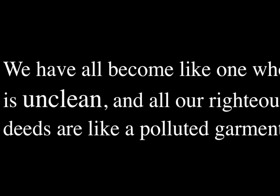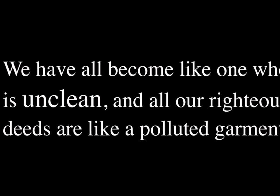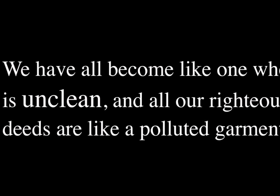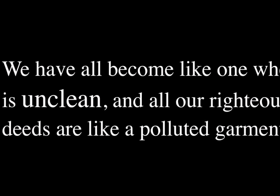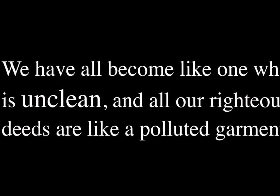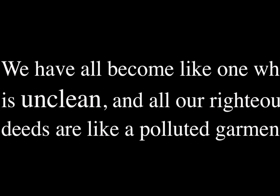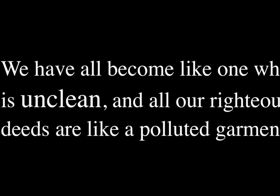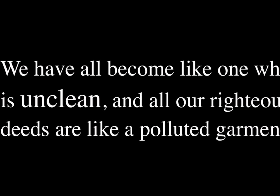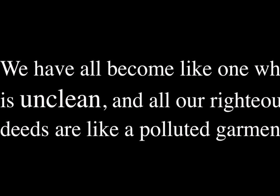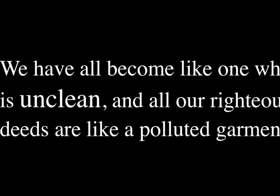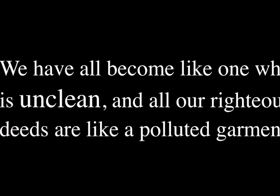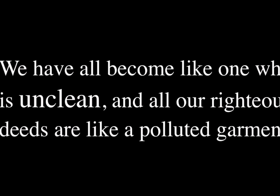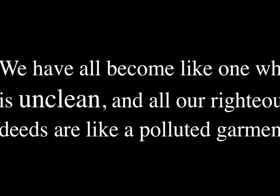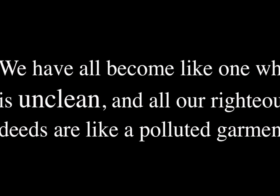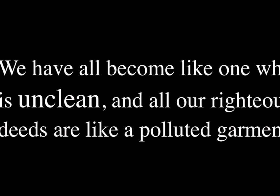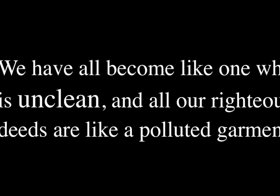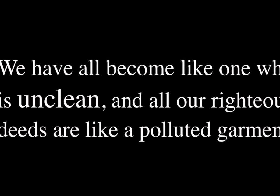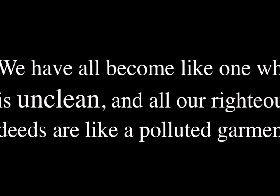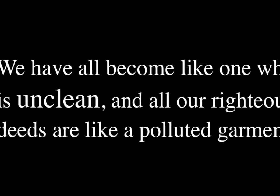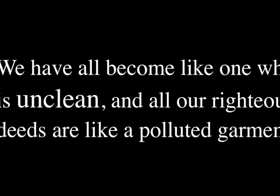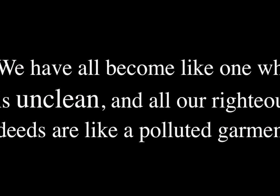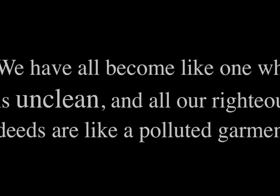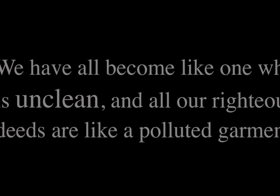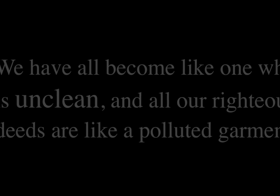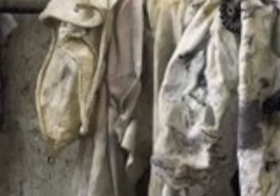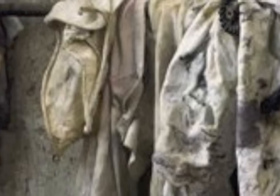unclean, and all our righteous deeds are like a polluted garment.